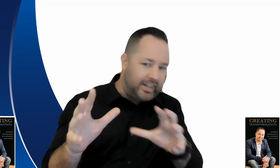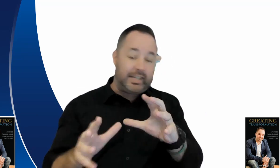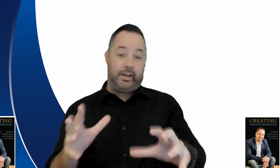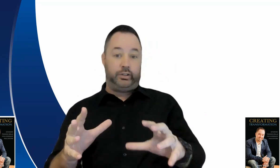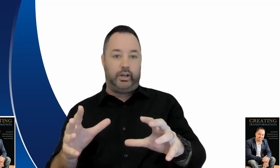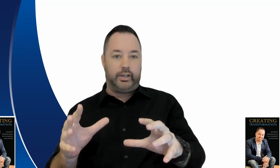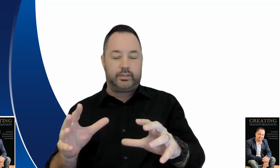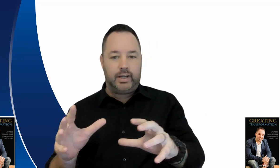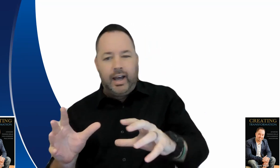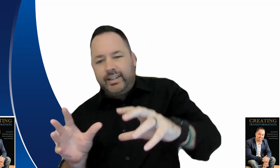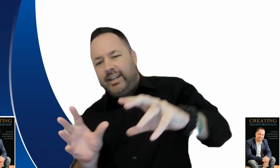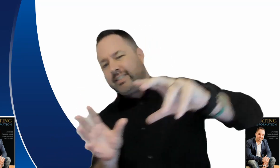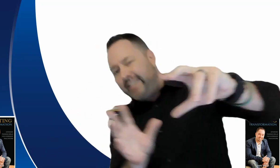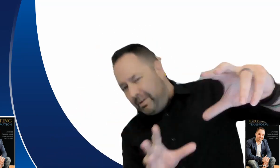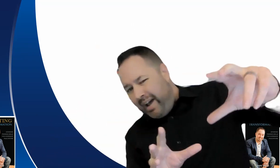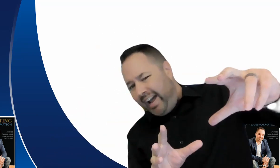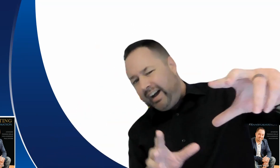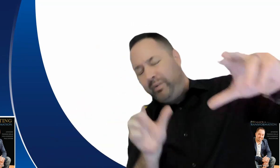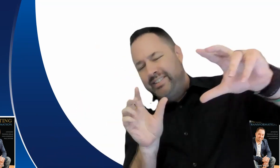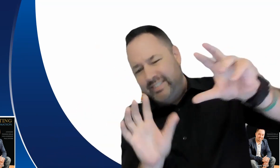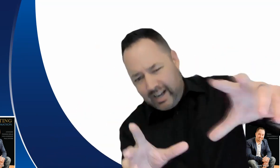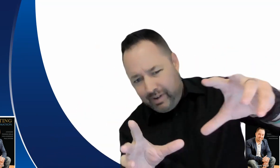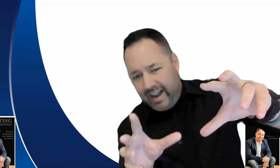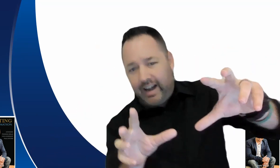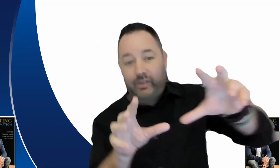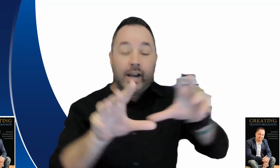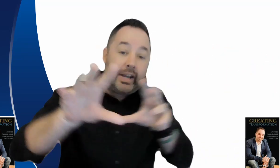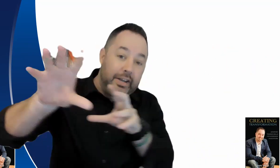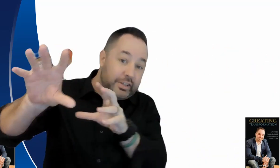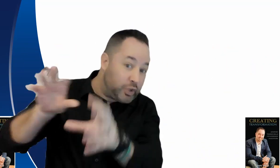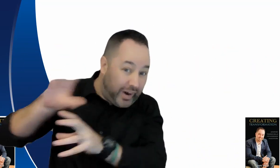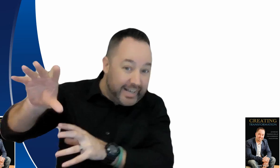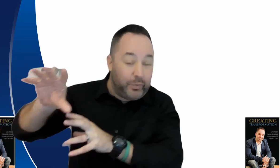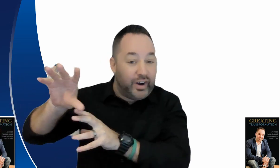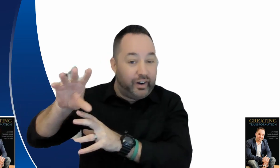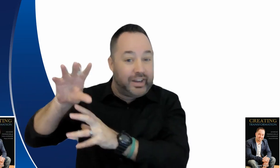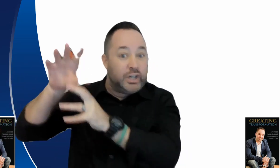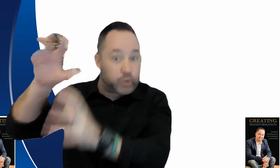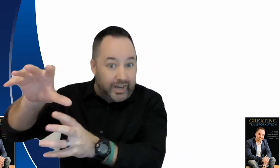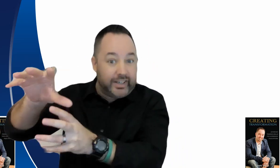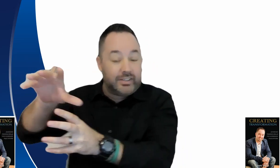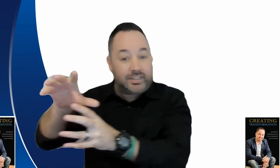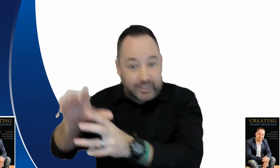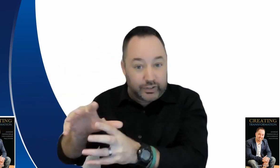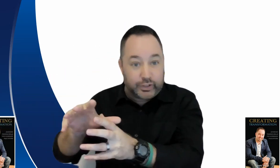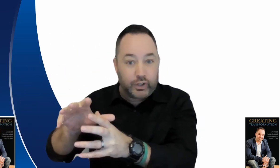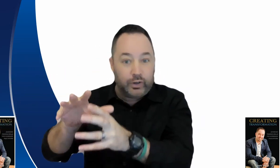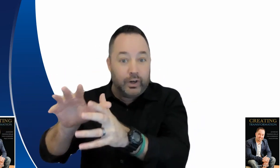us as learners yet somehow somehow in the training world trainers still do